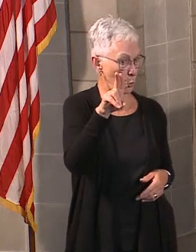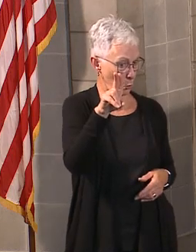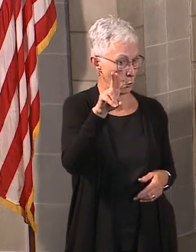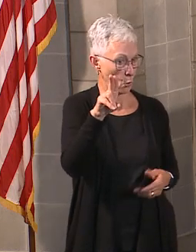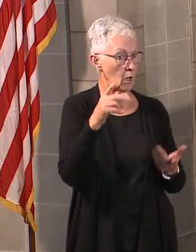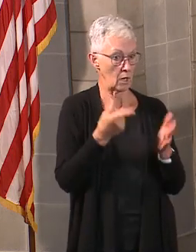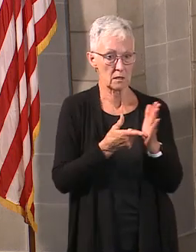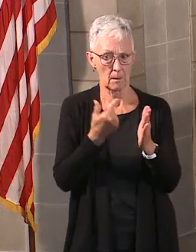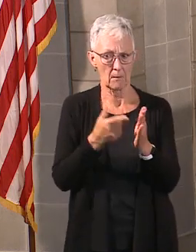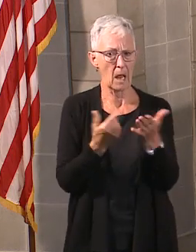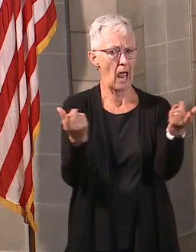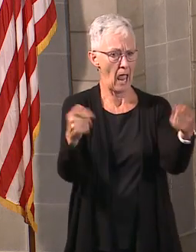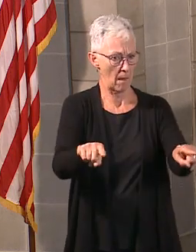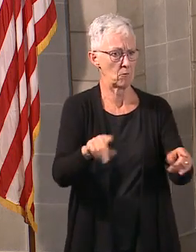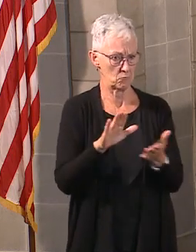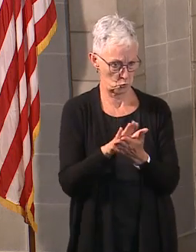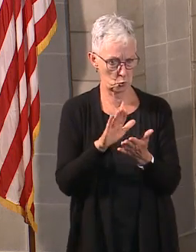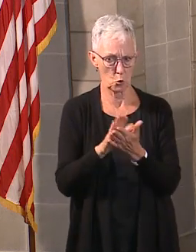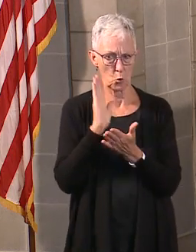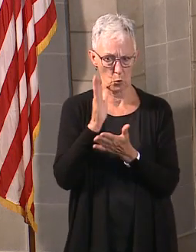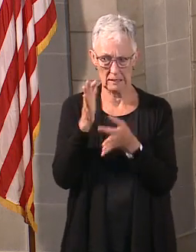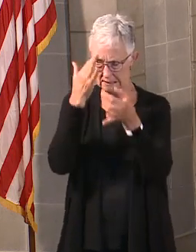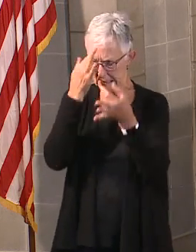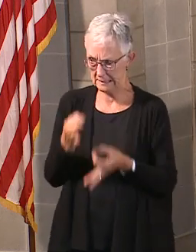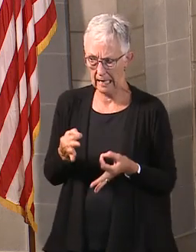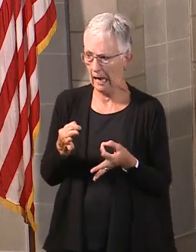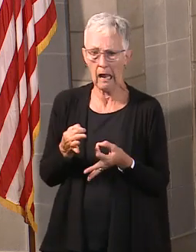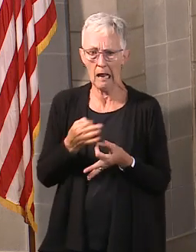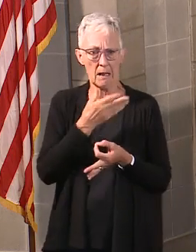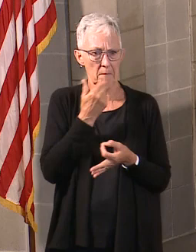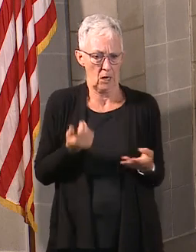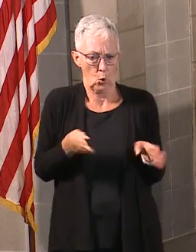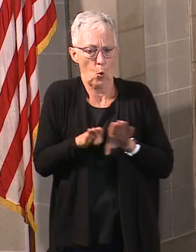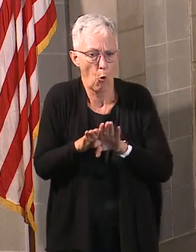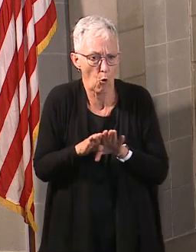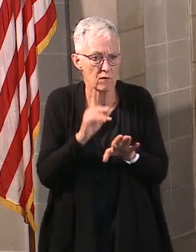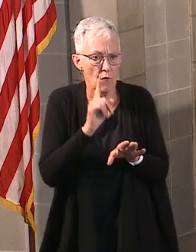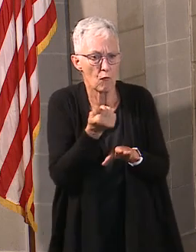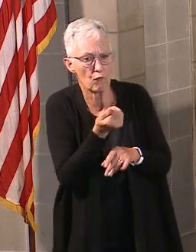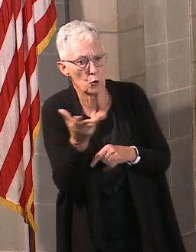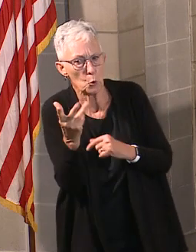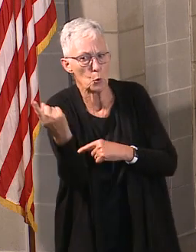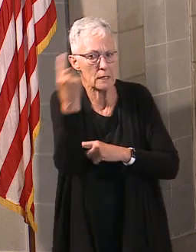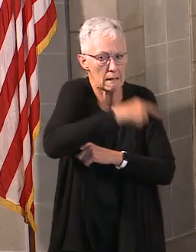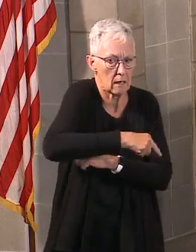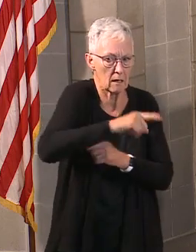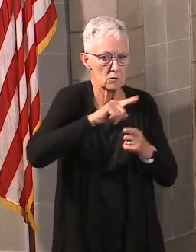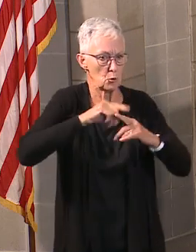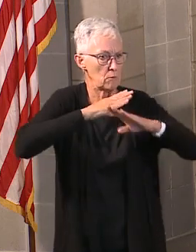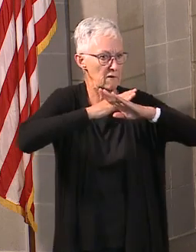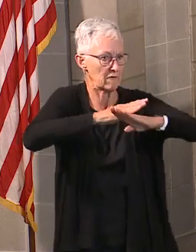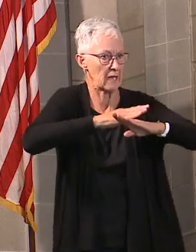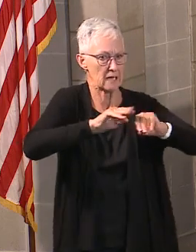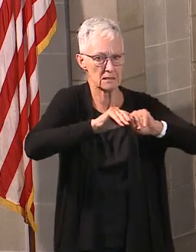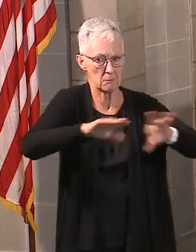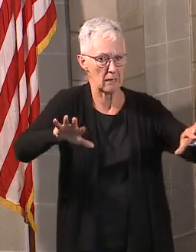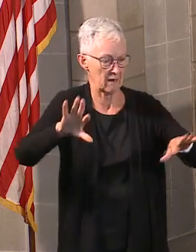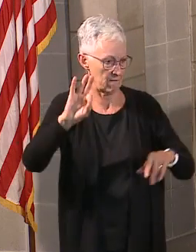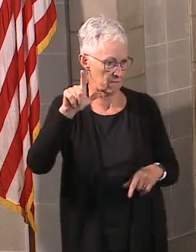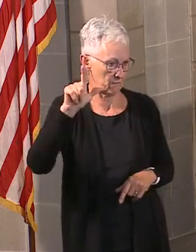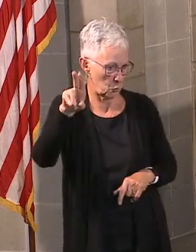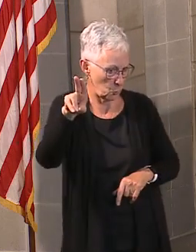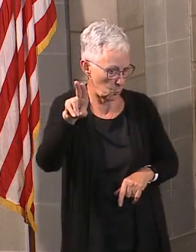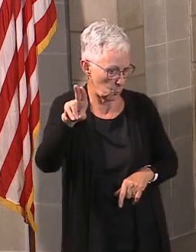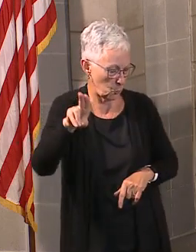give it a rest. So this is really going to be a decision that is going to be made at the local school level with regard to this. But broadly speaking, we're in a much different